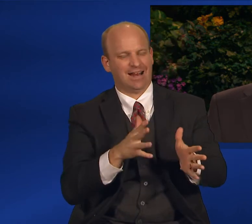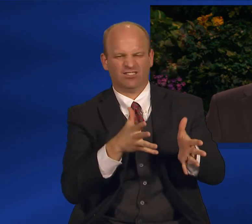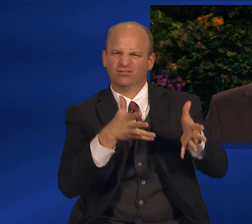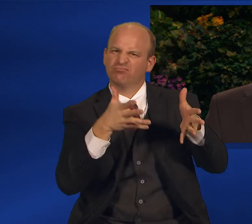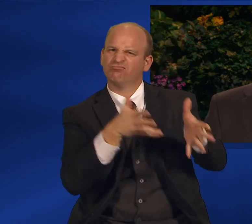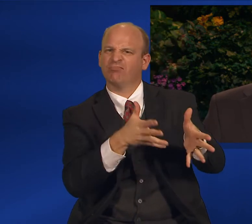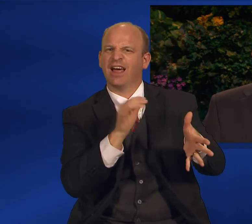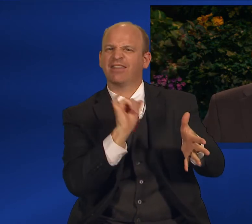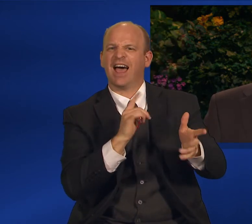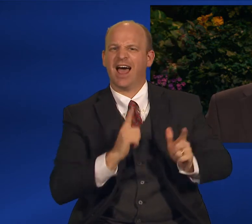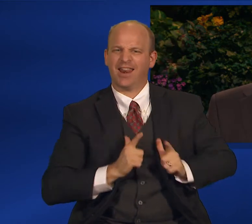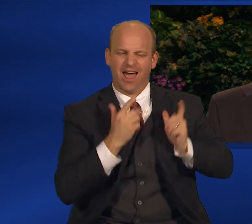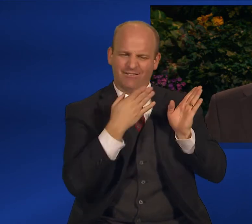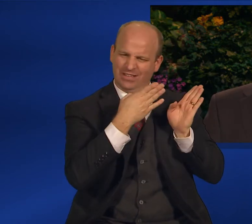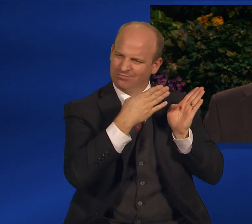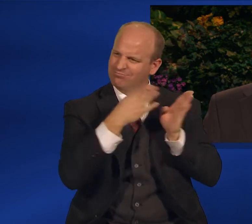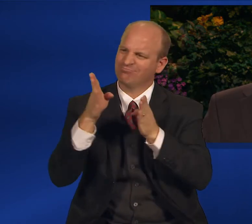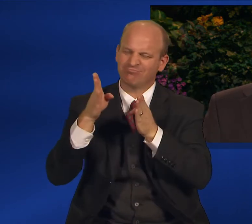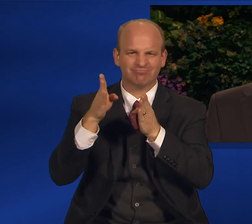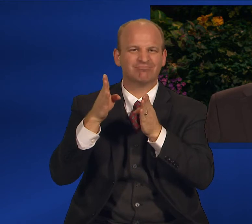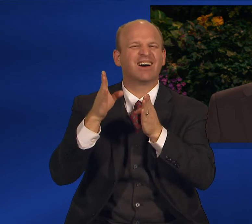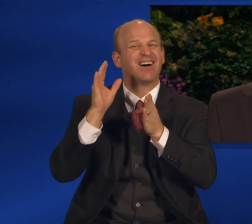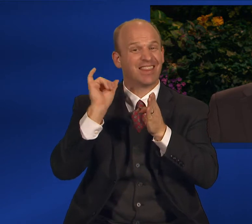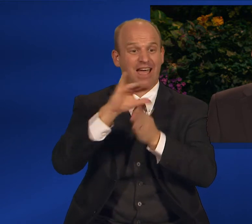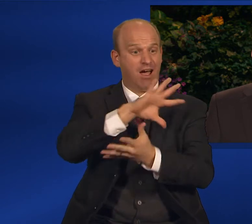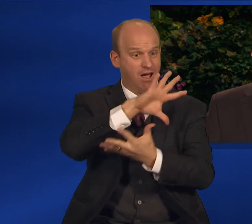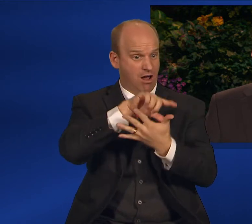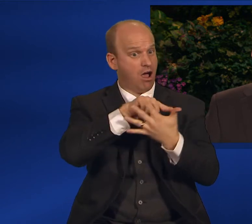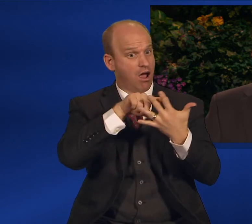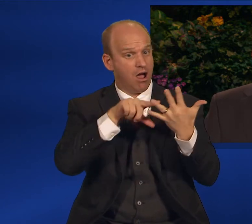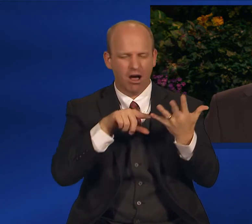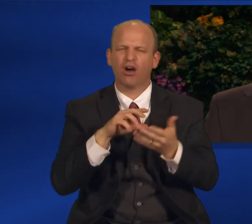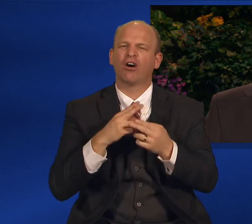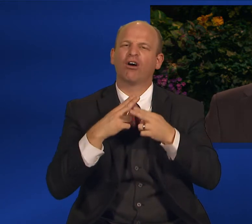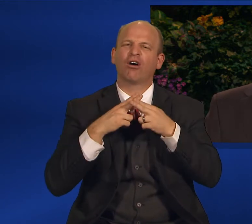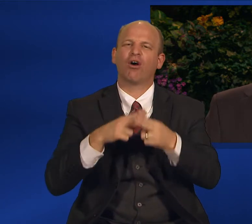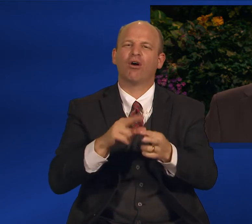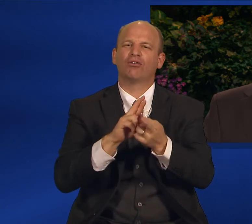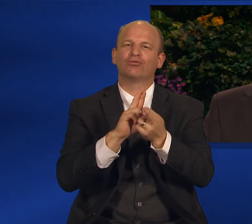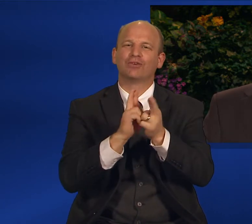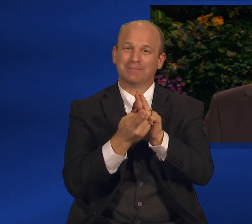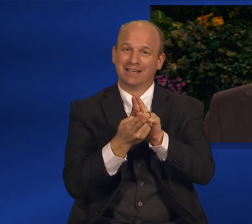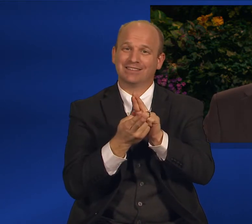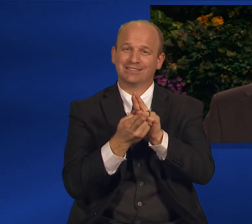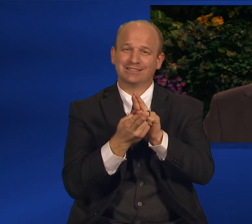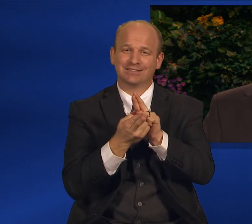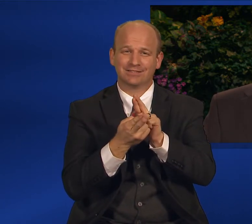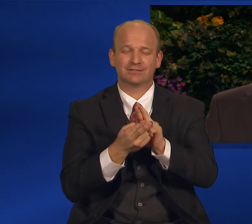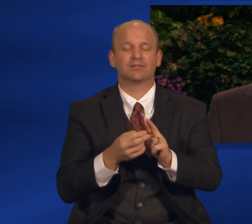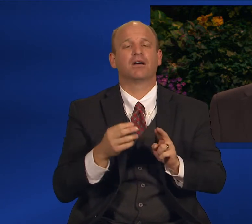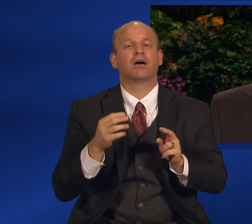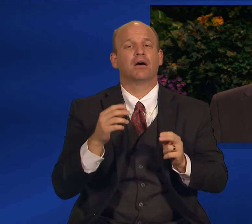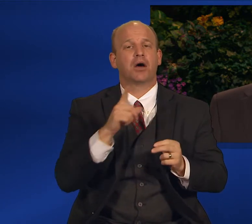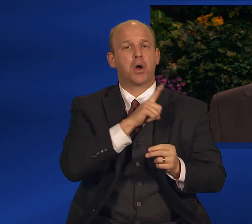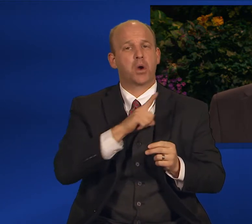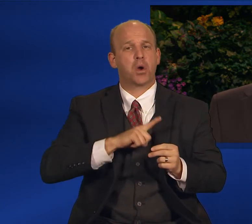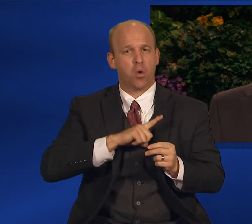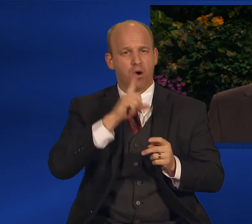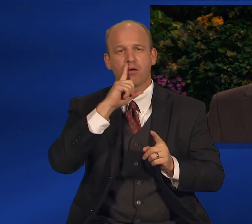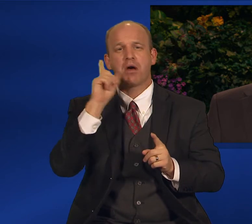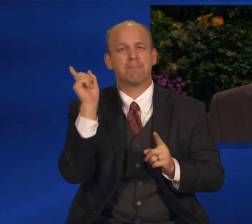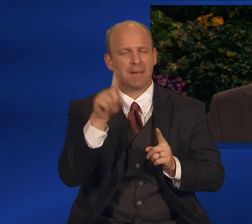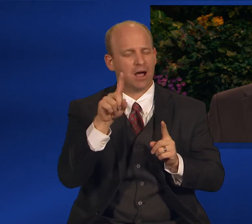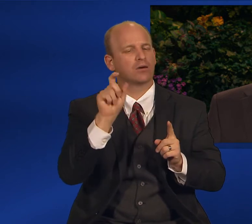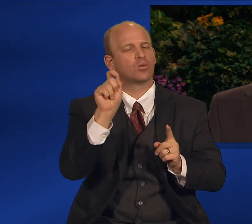words, conditioned on repentance. Wherefore, commands the Lord, Teach it unto your children that all